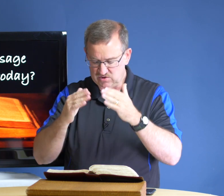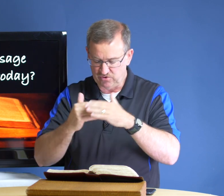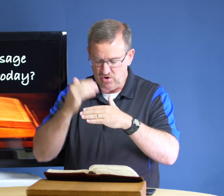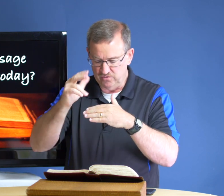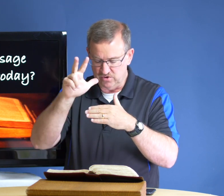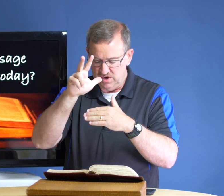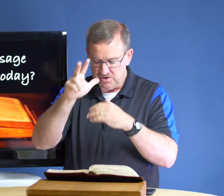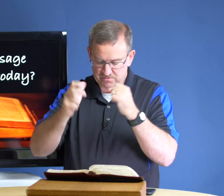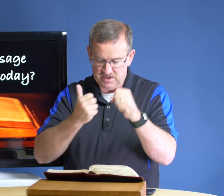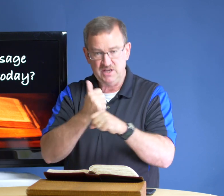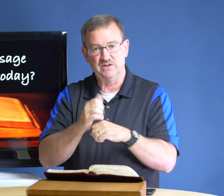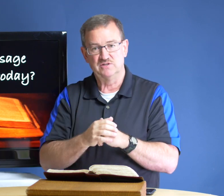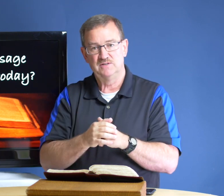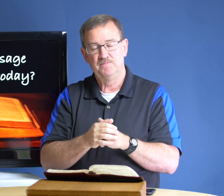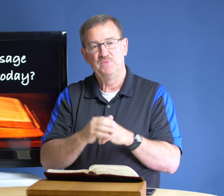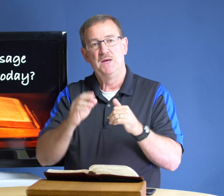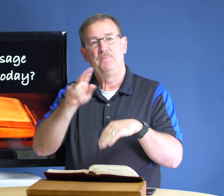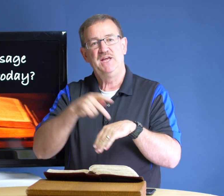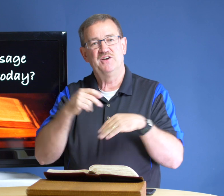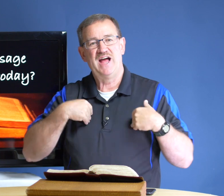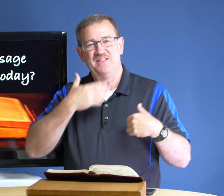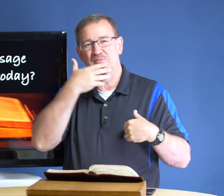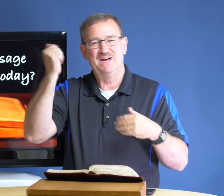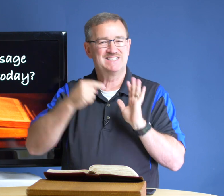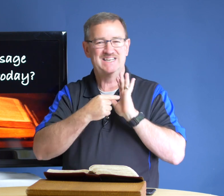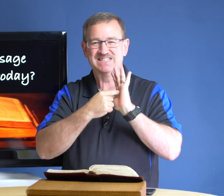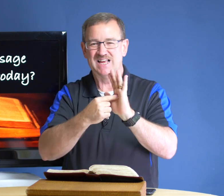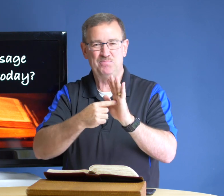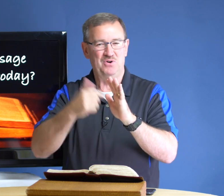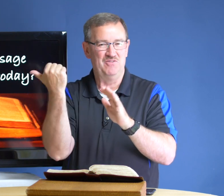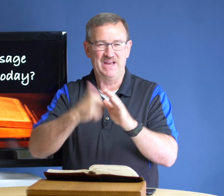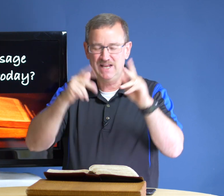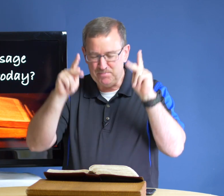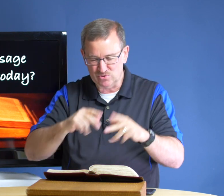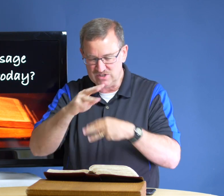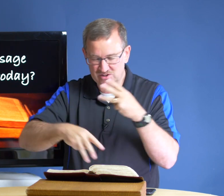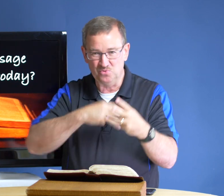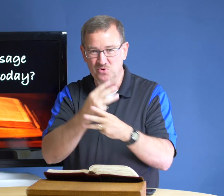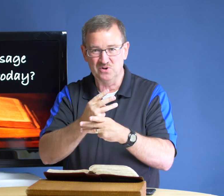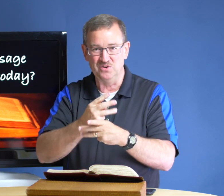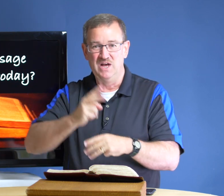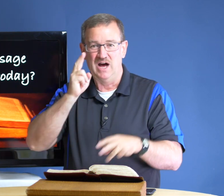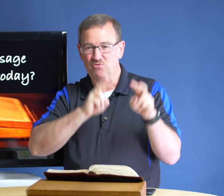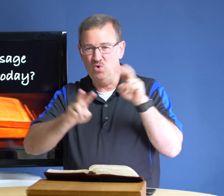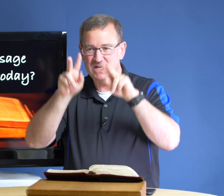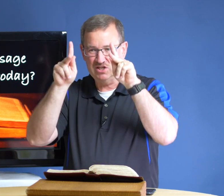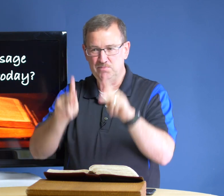for over three years peter had the best example of any person in the world of watching a